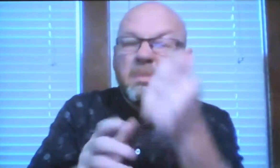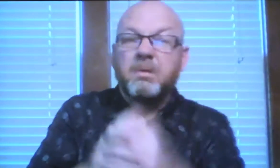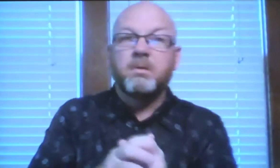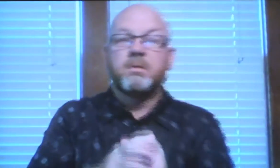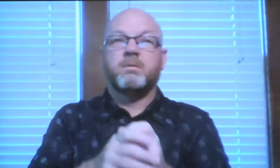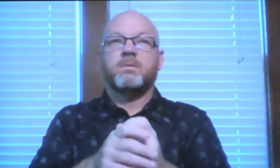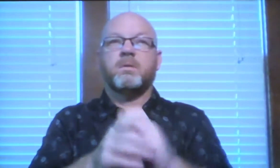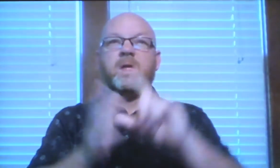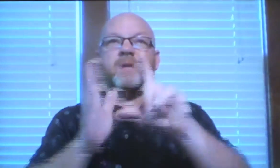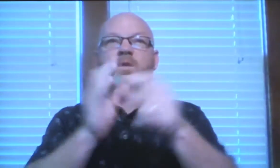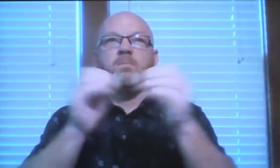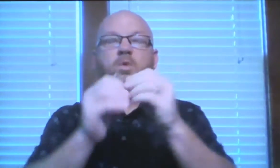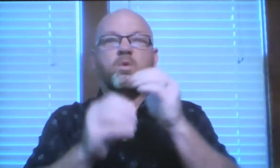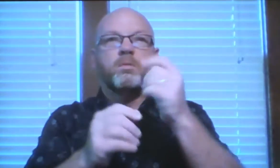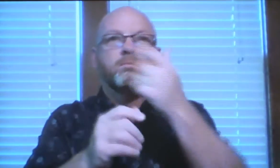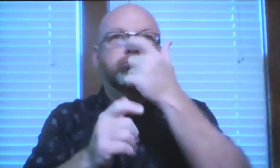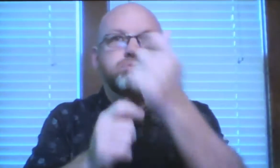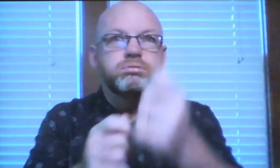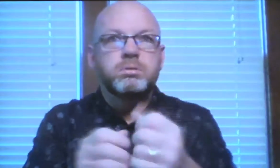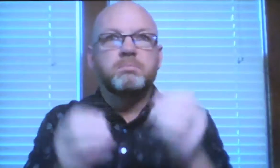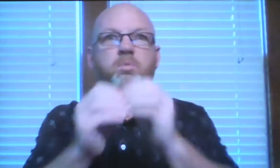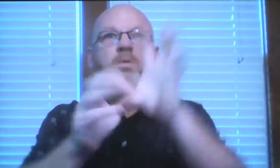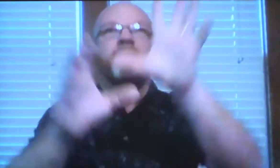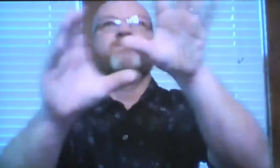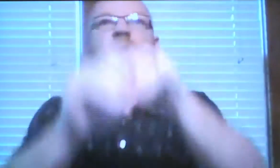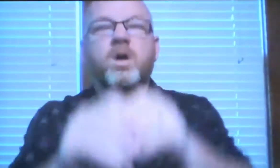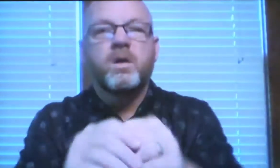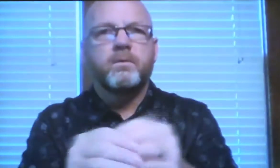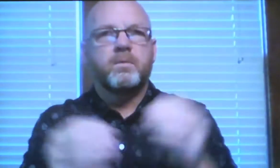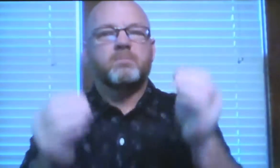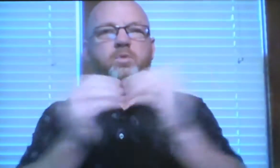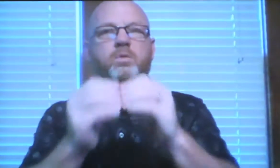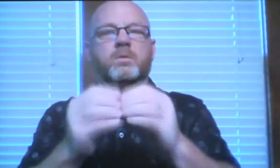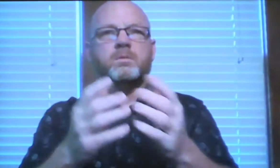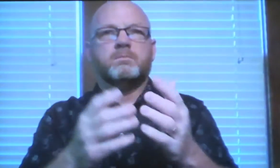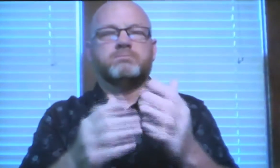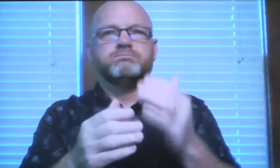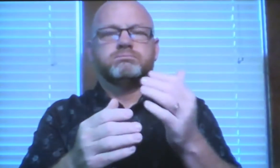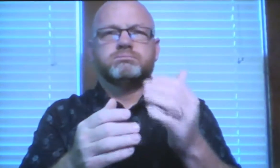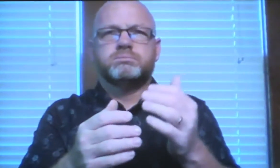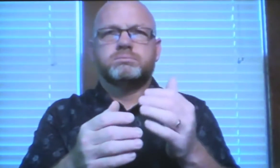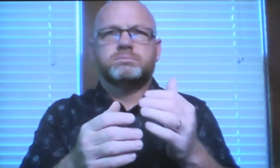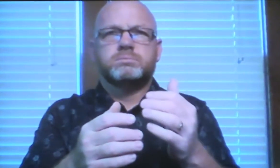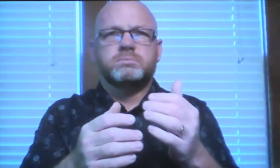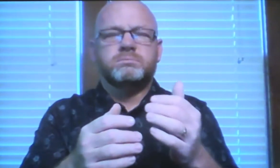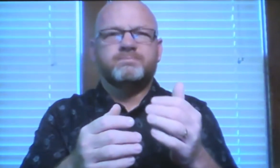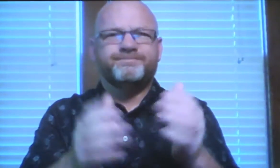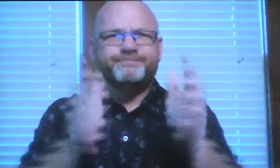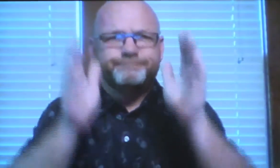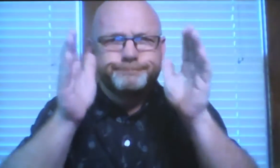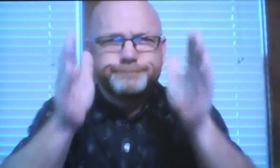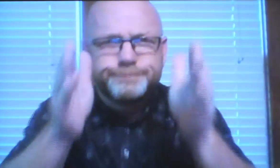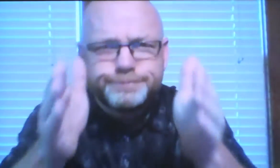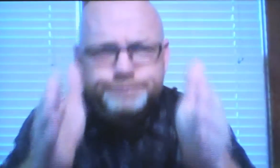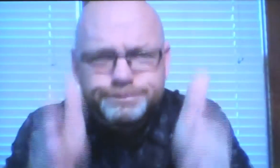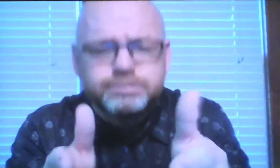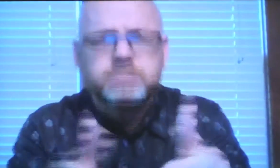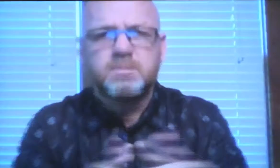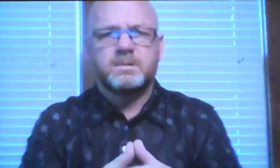I try just a little bit and then I develop more interest and then I need to get involved even more. And I